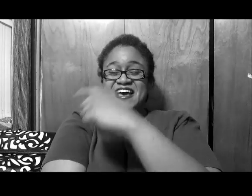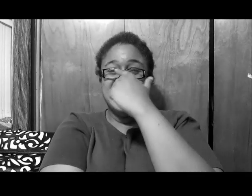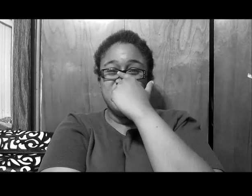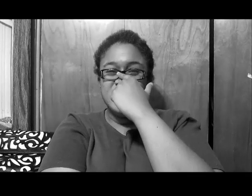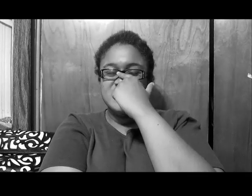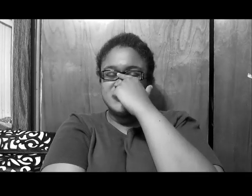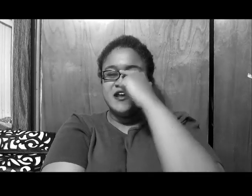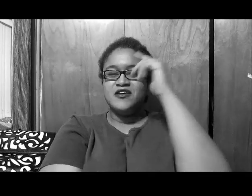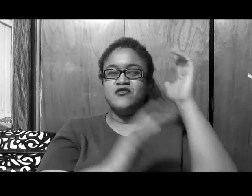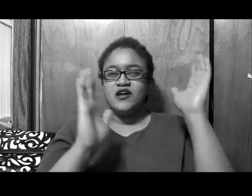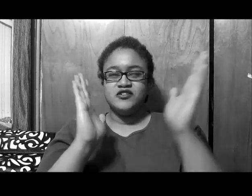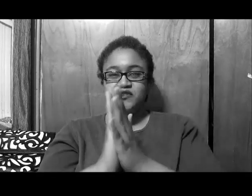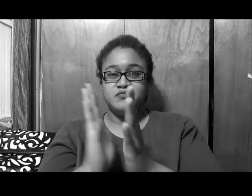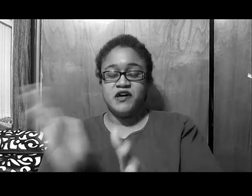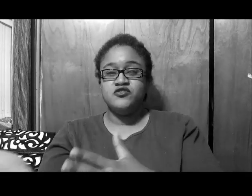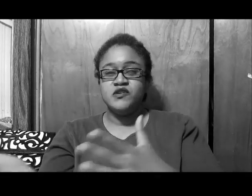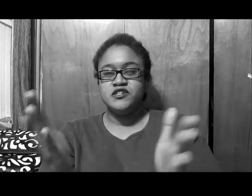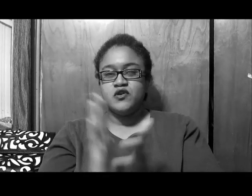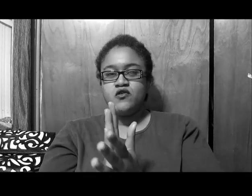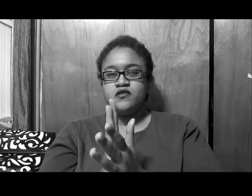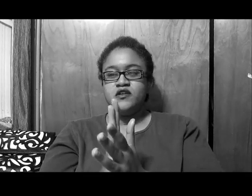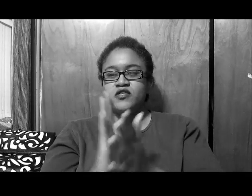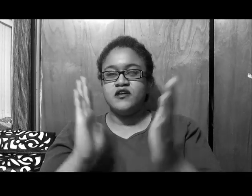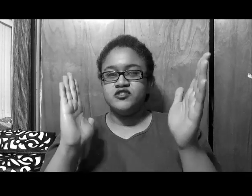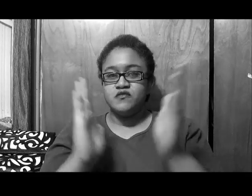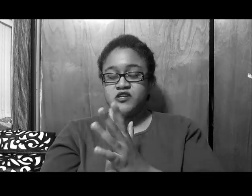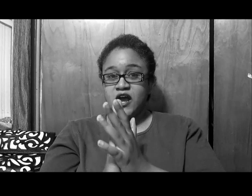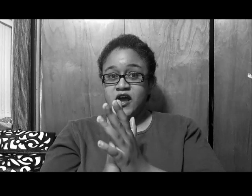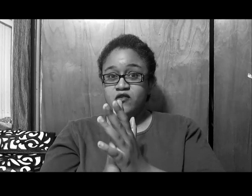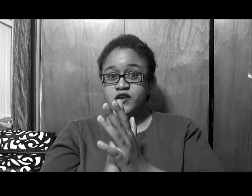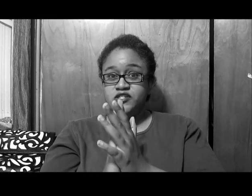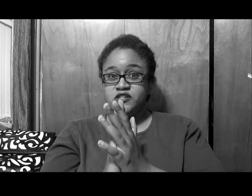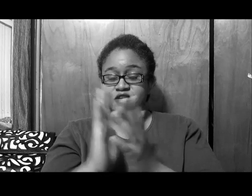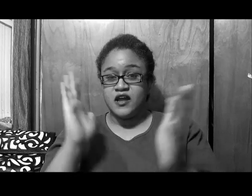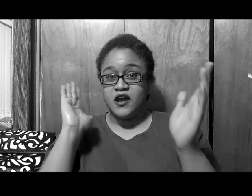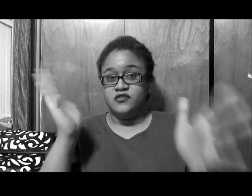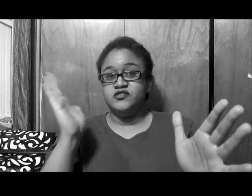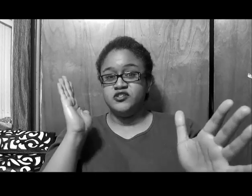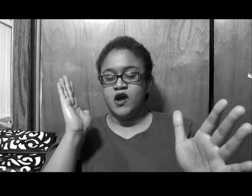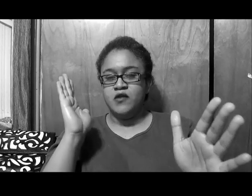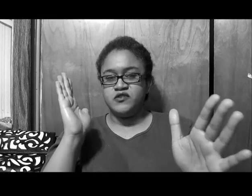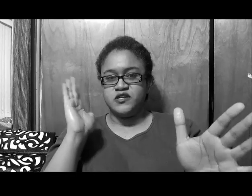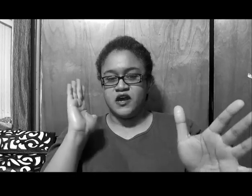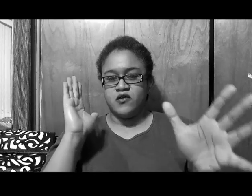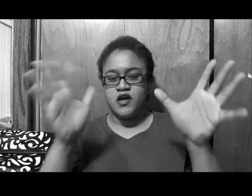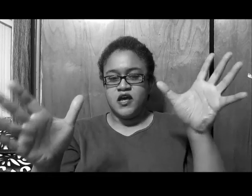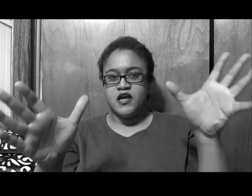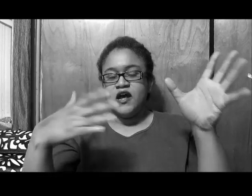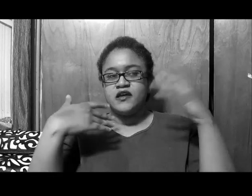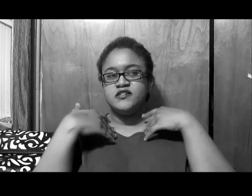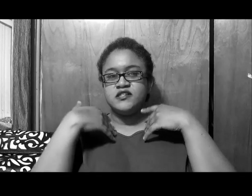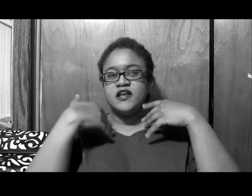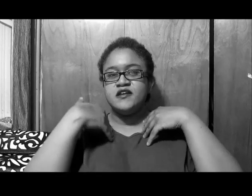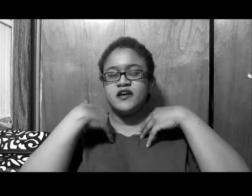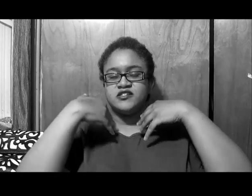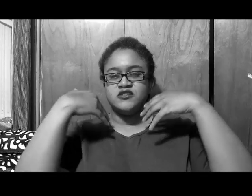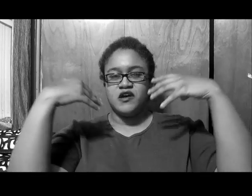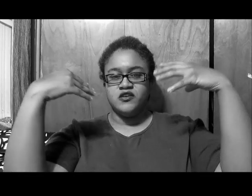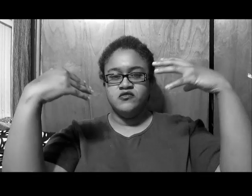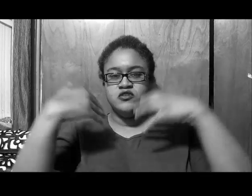anyways, thank you, I just want to, but I do want to say quickly, thank you so much, I have reached 900 subscribers now, and I can thank, like I said, to my YouTube